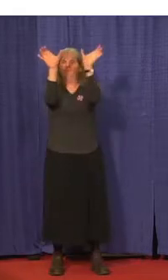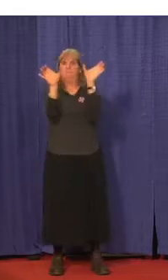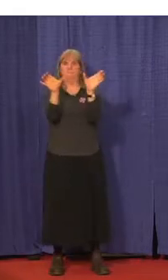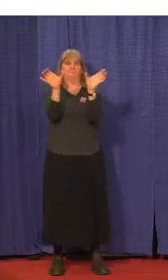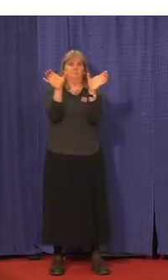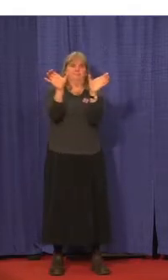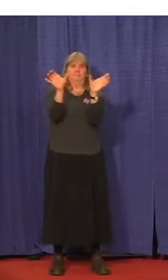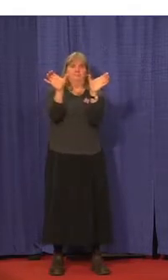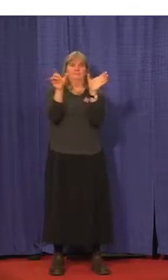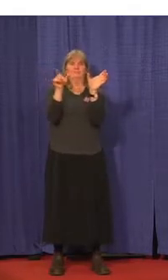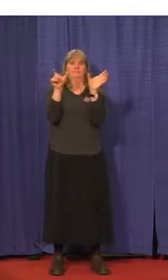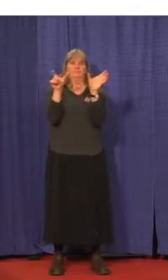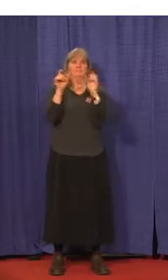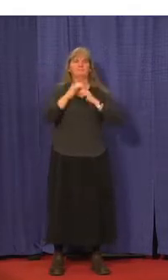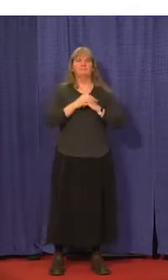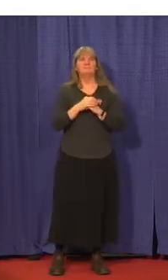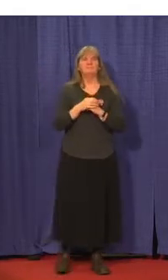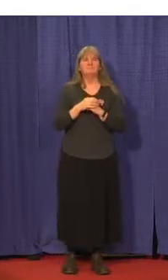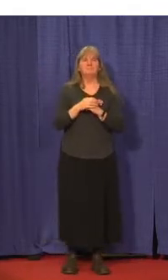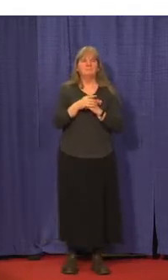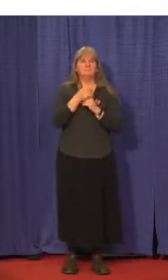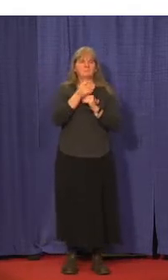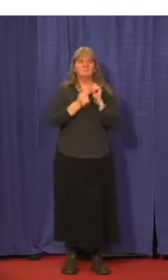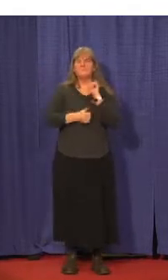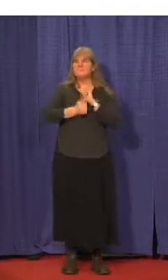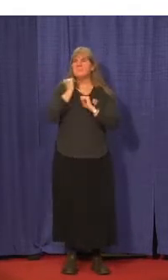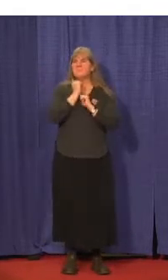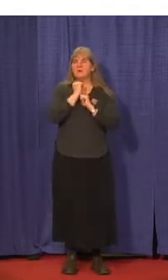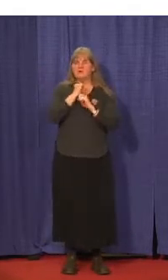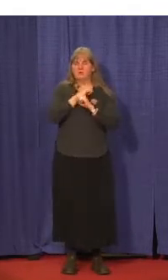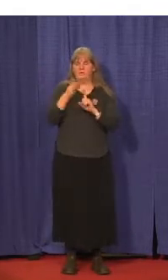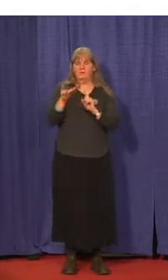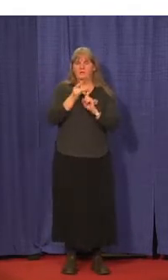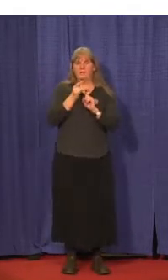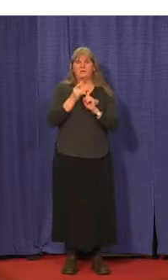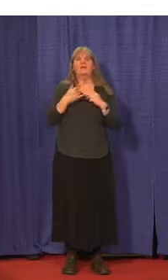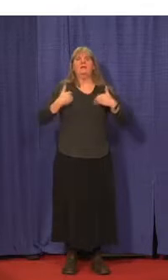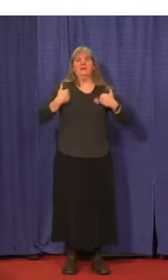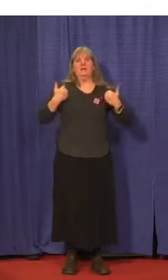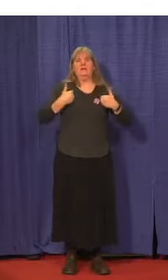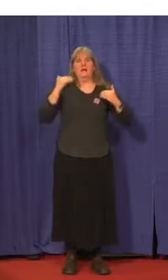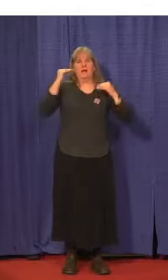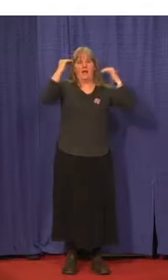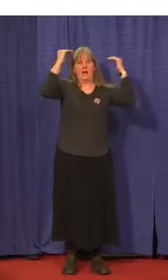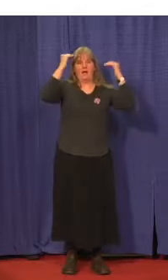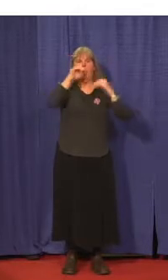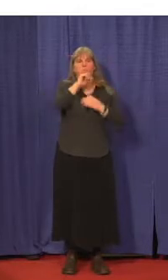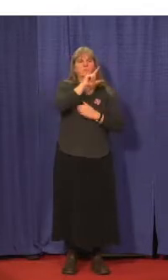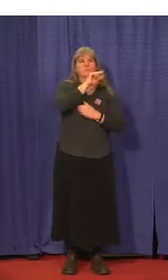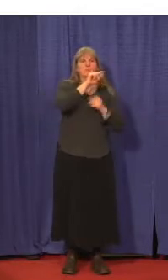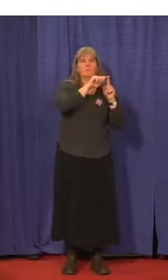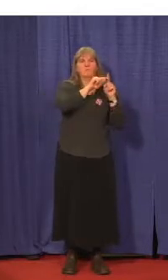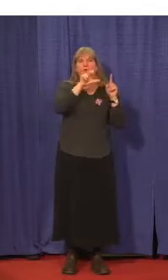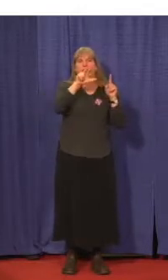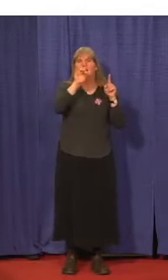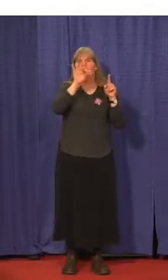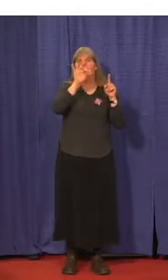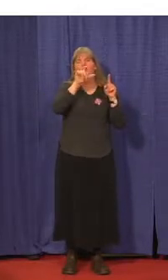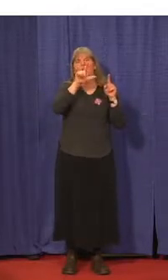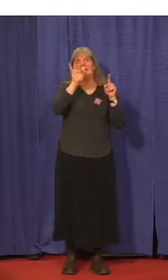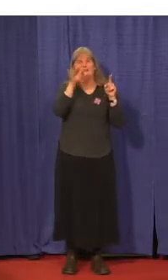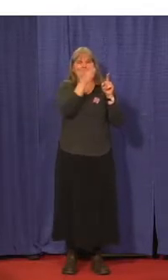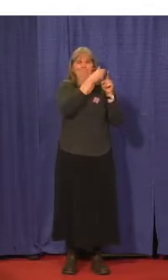is, in this case, that the majority of our cases are younger adults in the 20 to 39 age group.